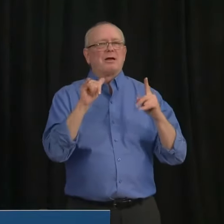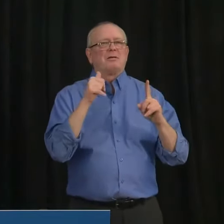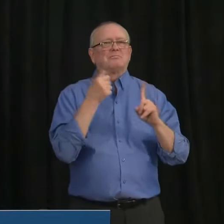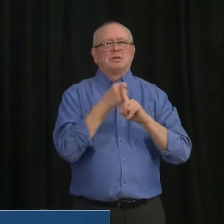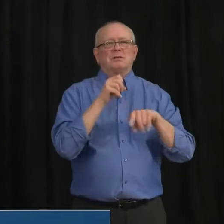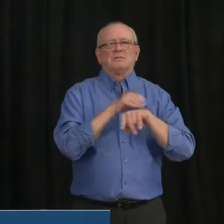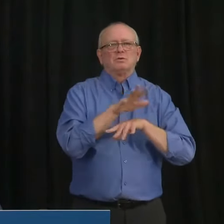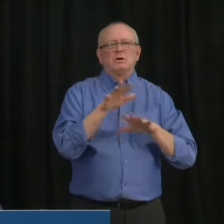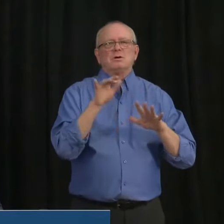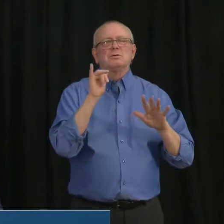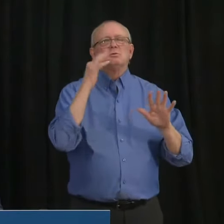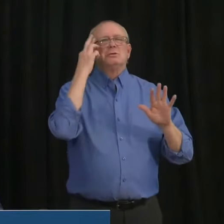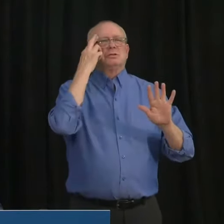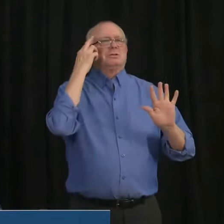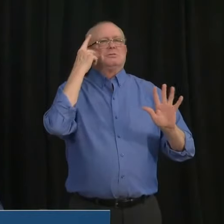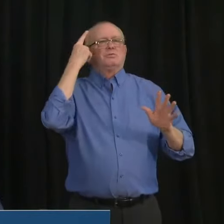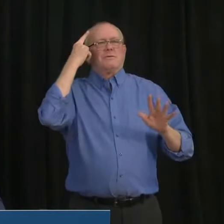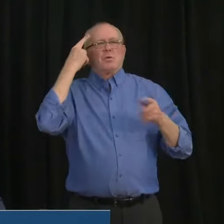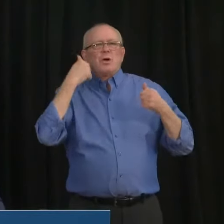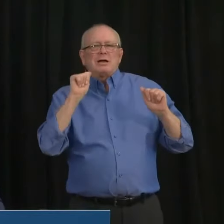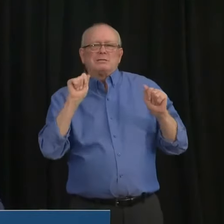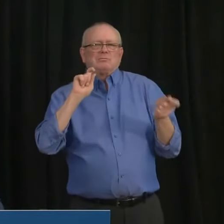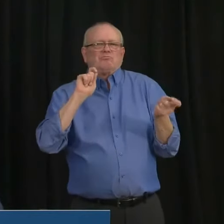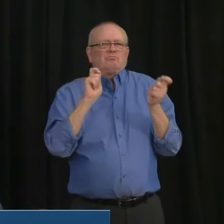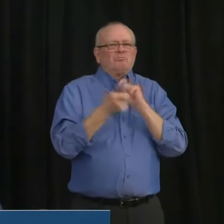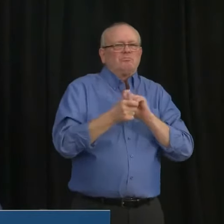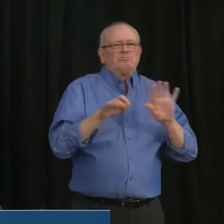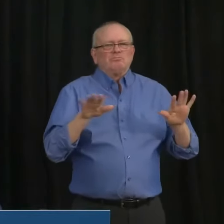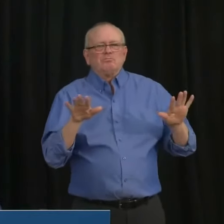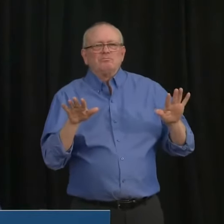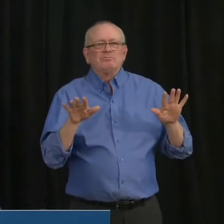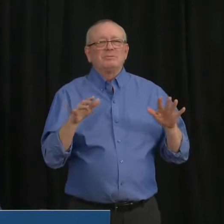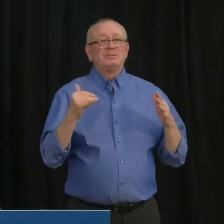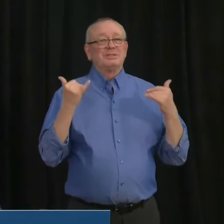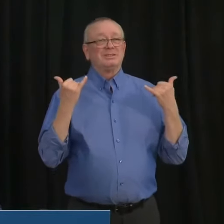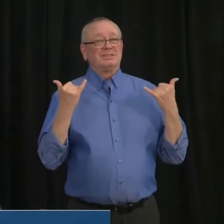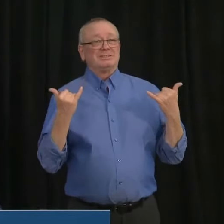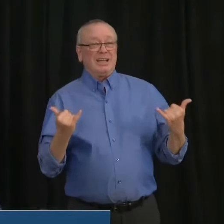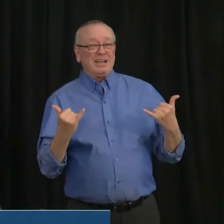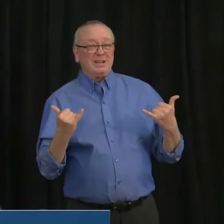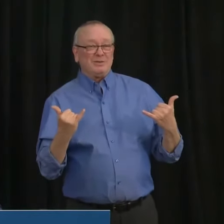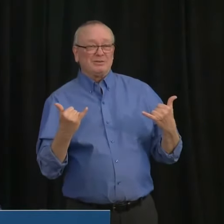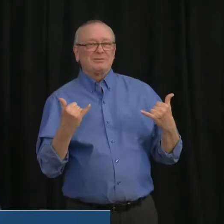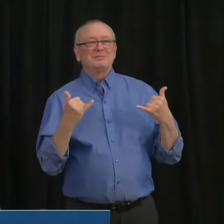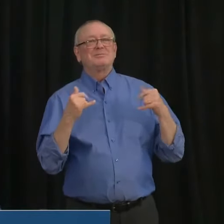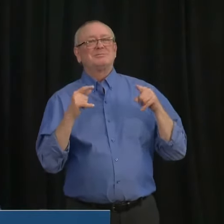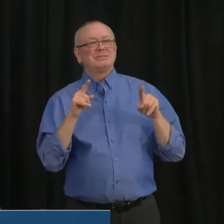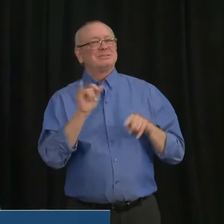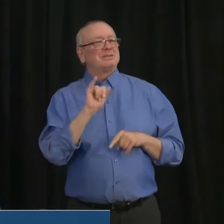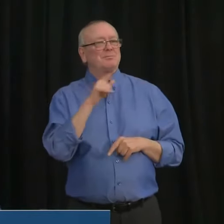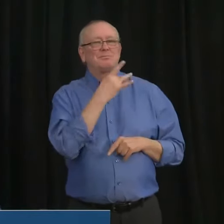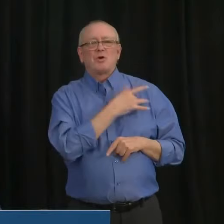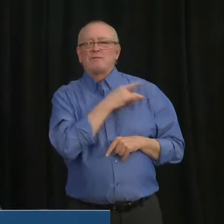saw the impact, but we are not doing that now, unlike other provinces that have done that.